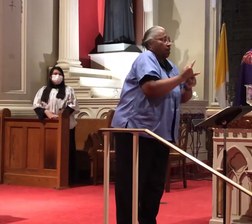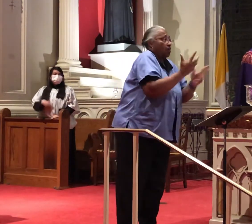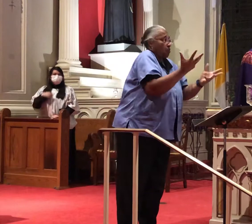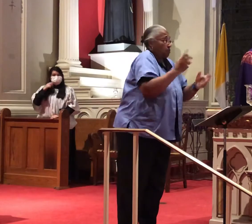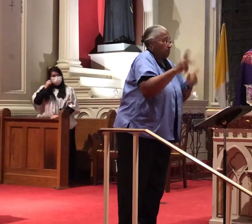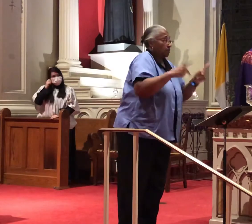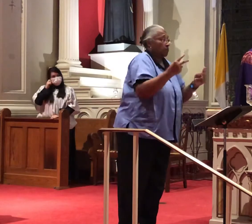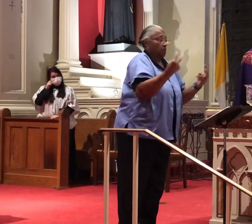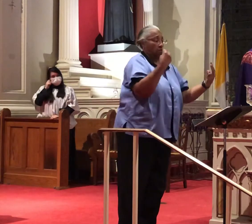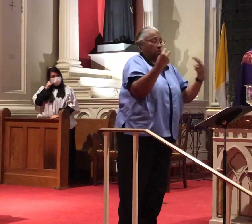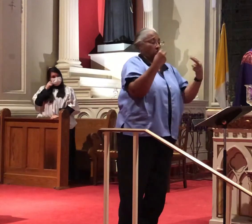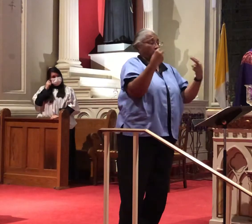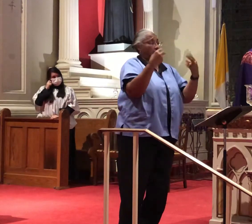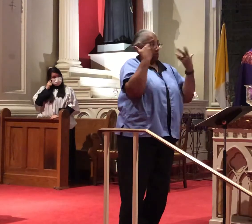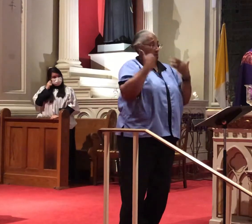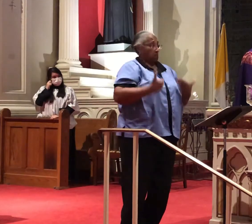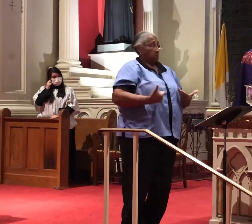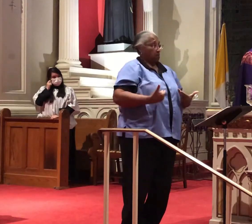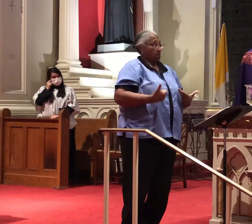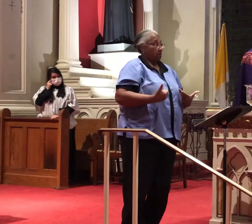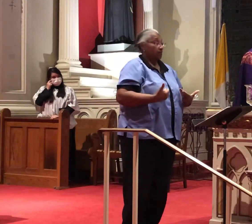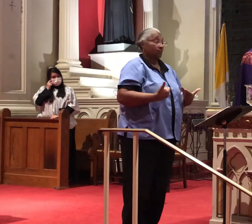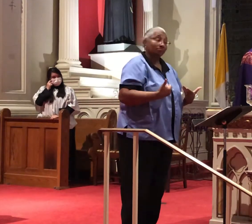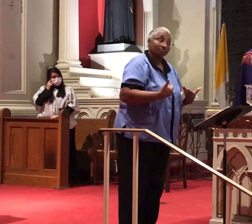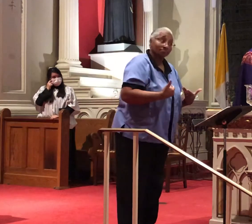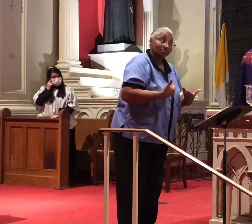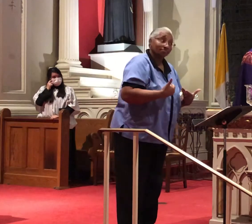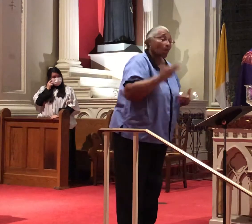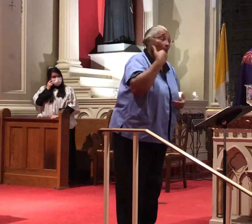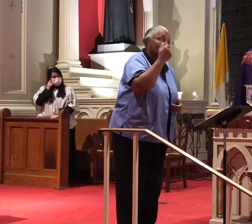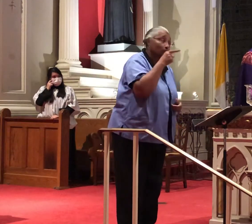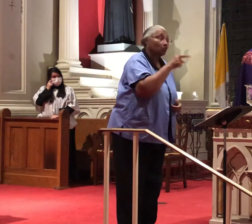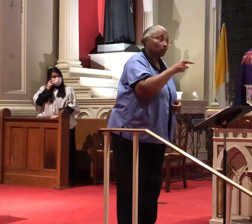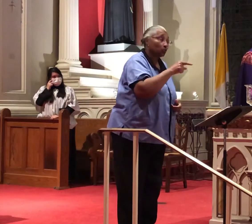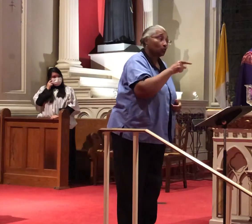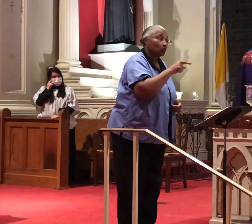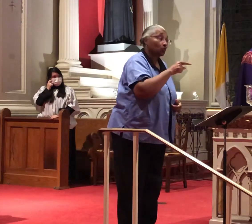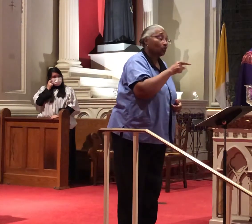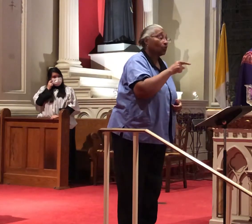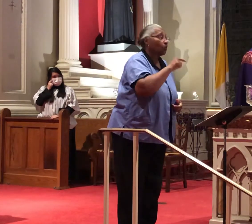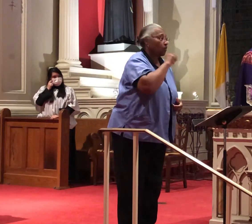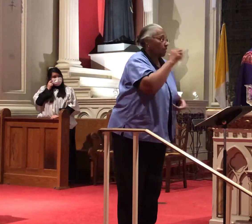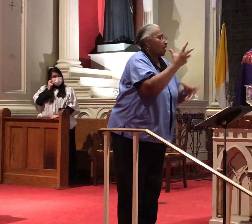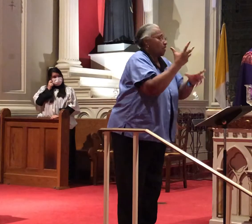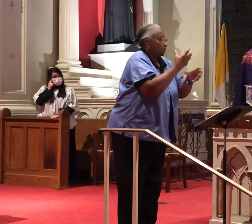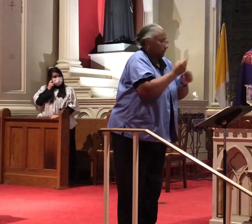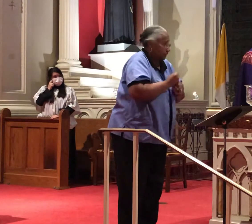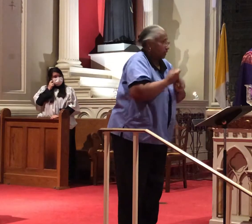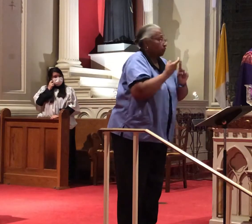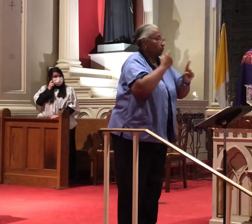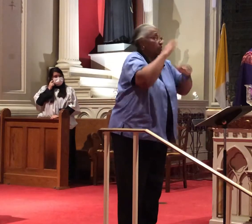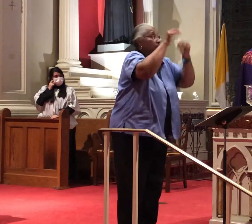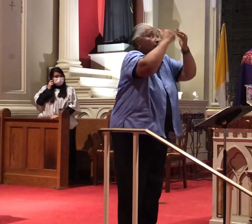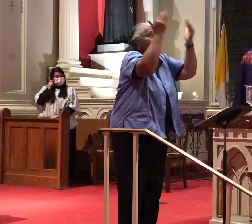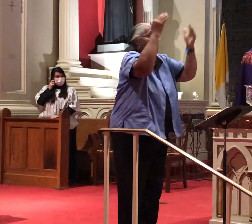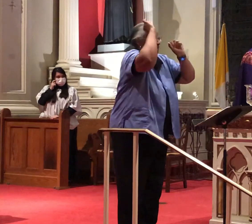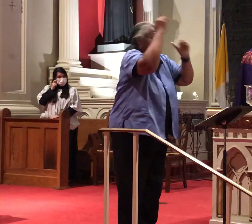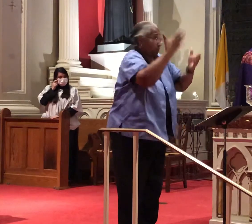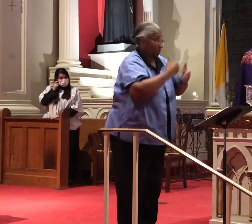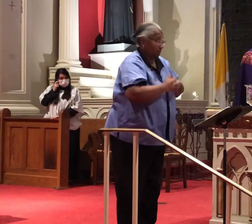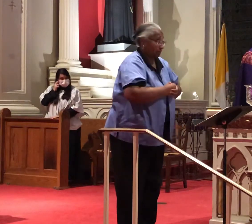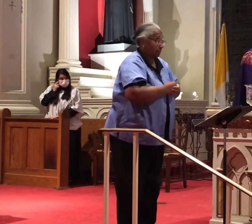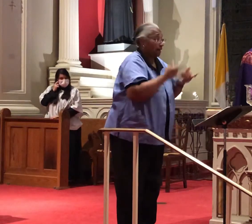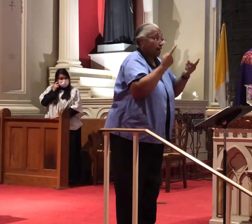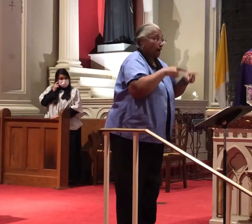see them. Otherwise, you will have no recompense from your heavenly Father. When you